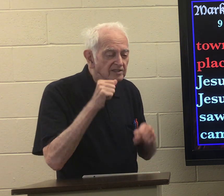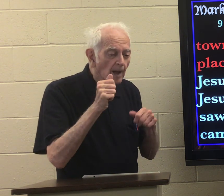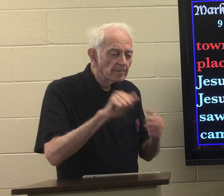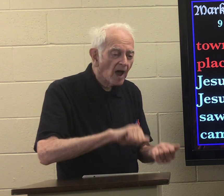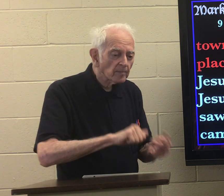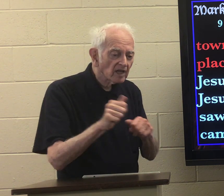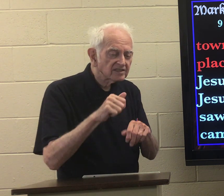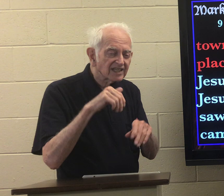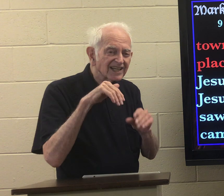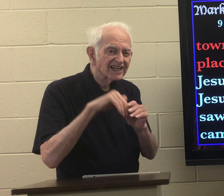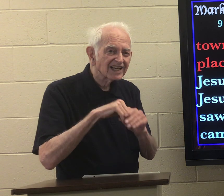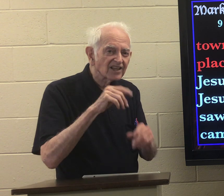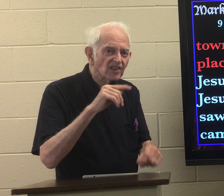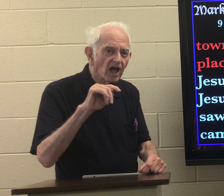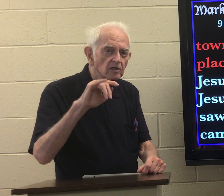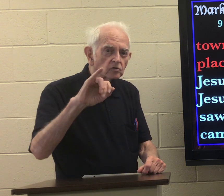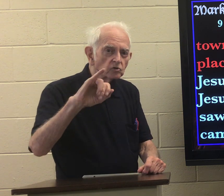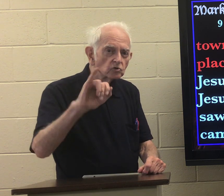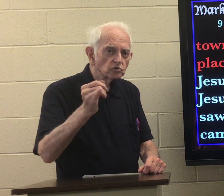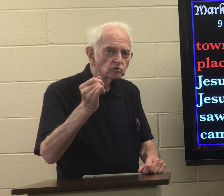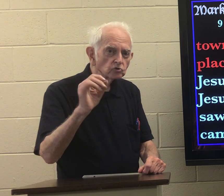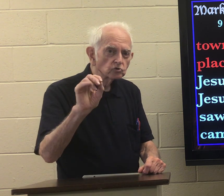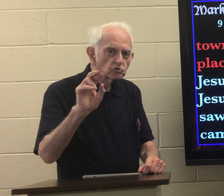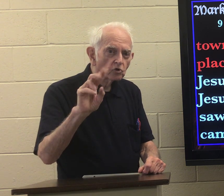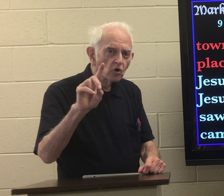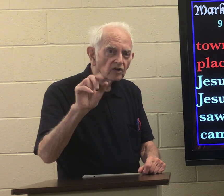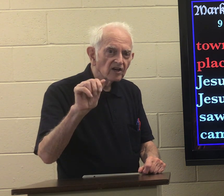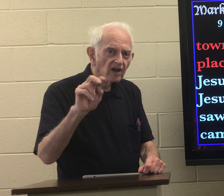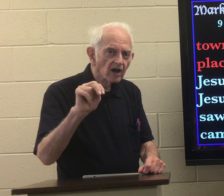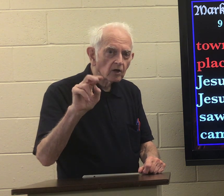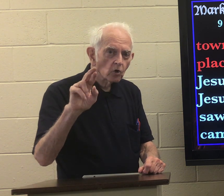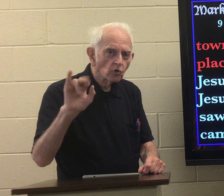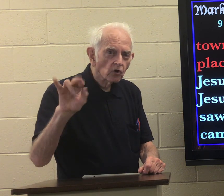he was baptized in the Jordan River